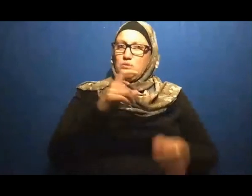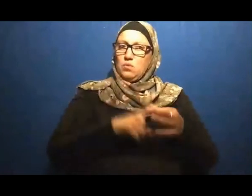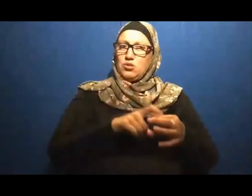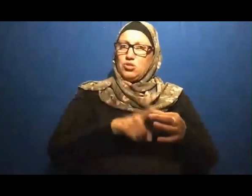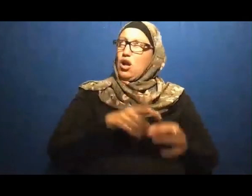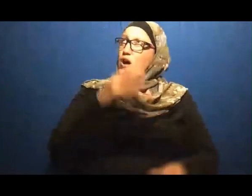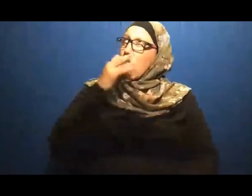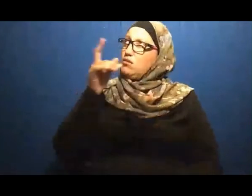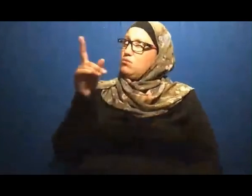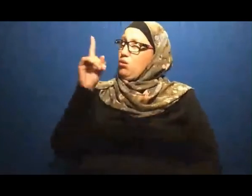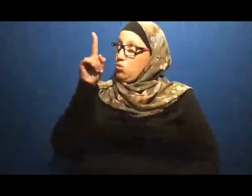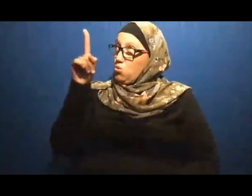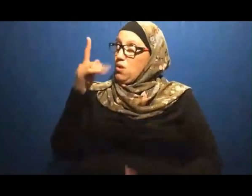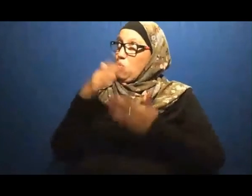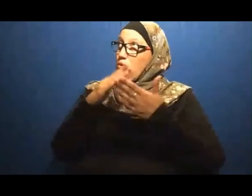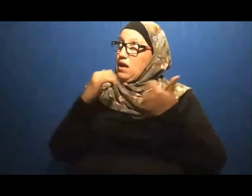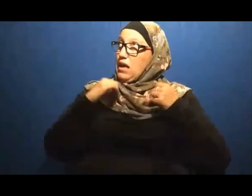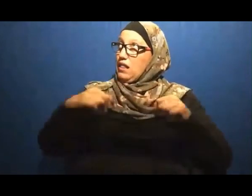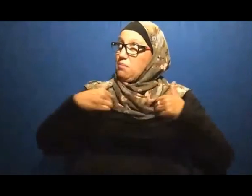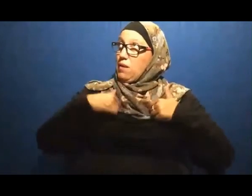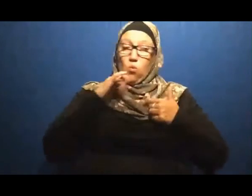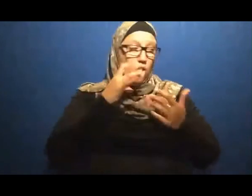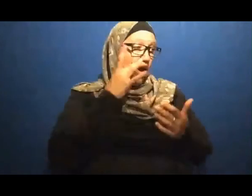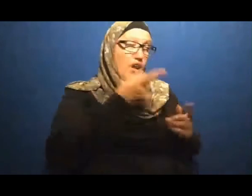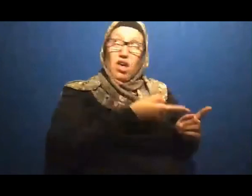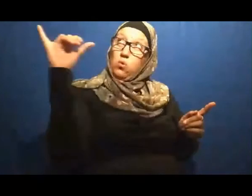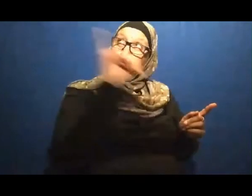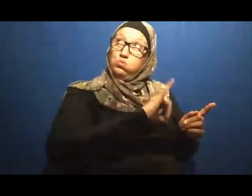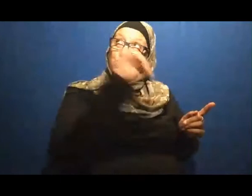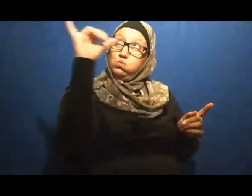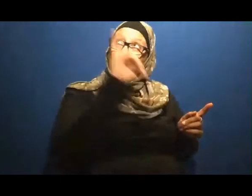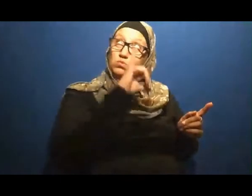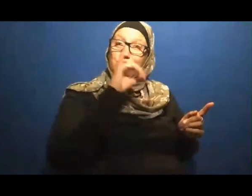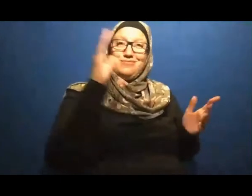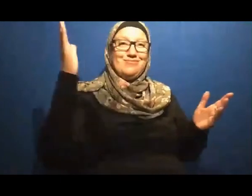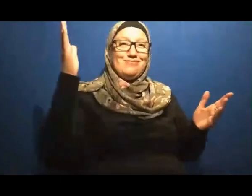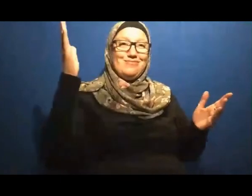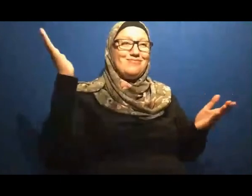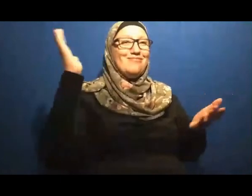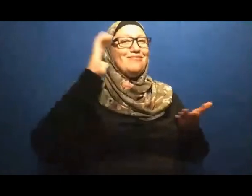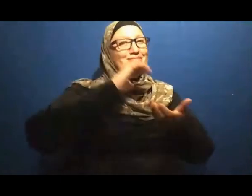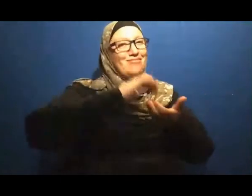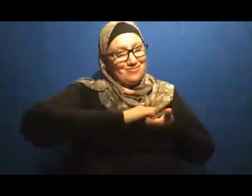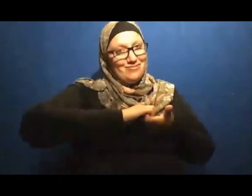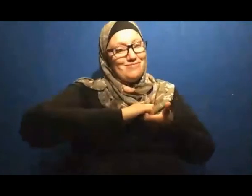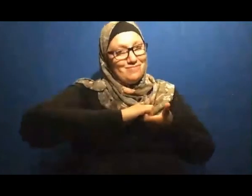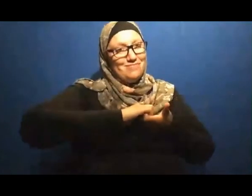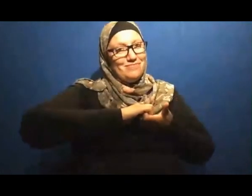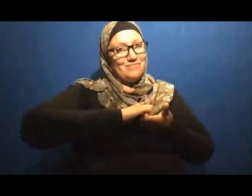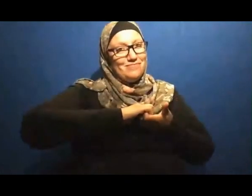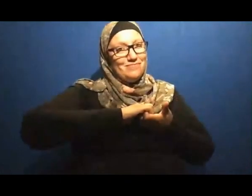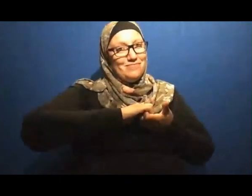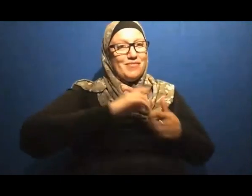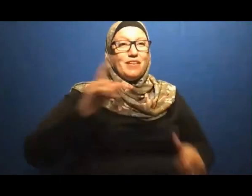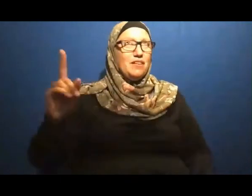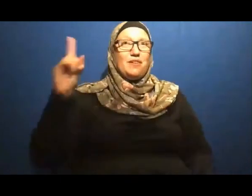Or is the honey The healer Do you see This paradoxical God's answer Is that No there is